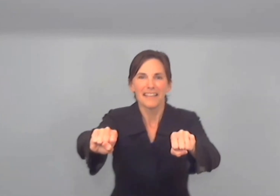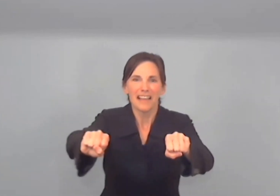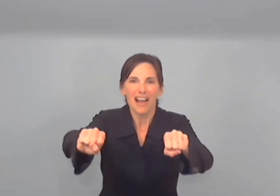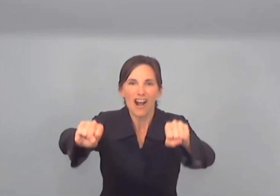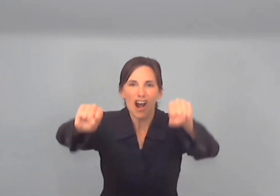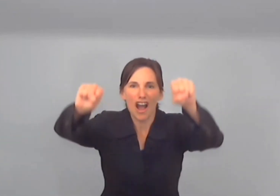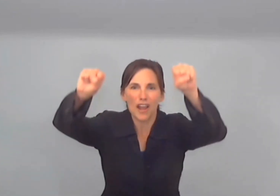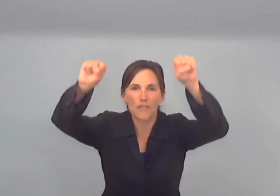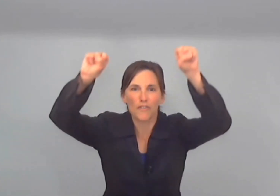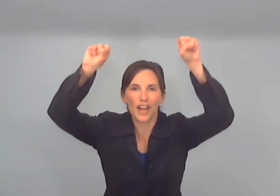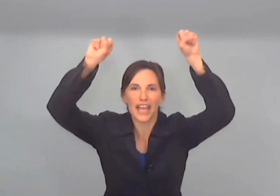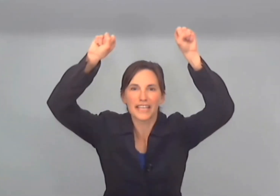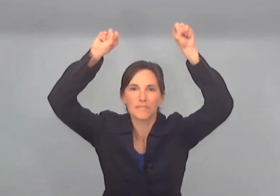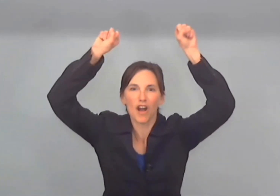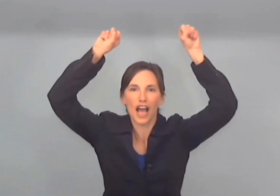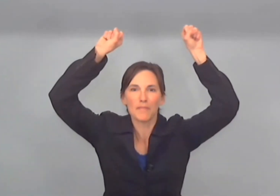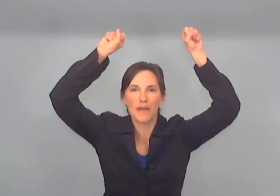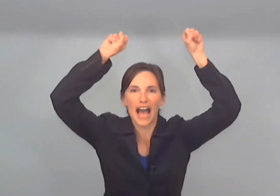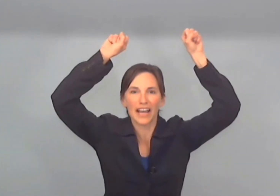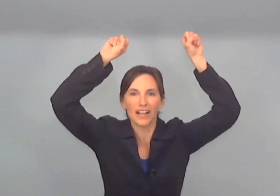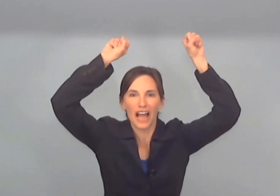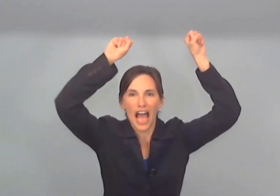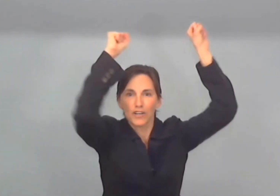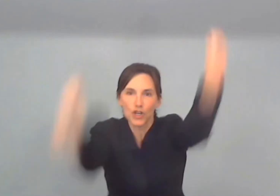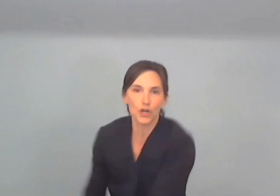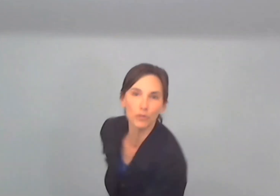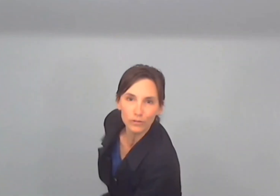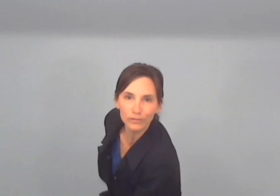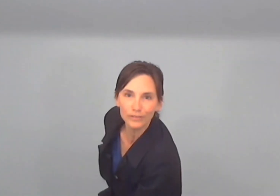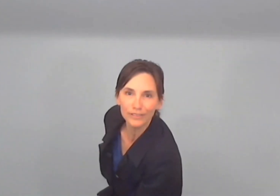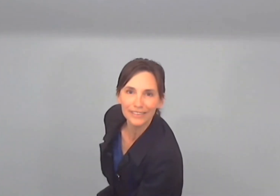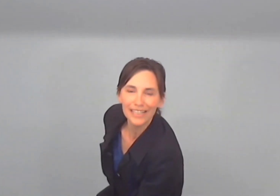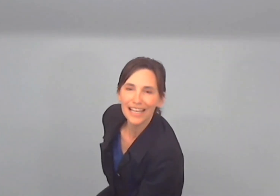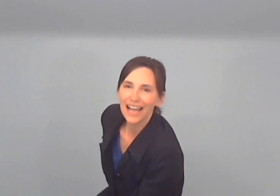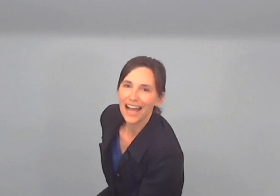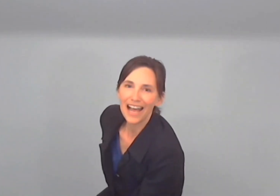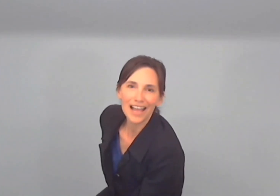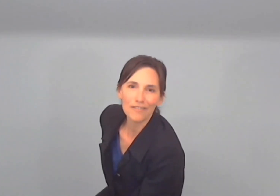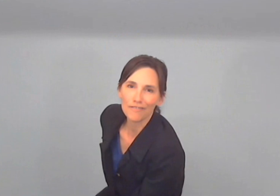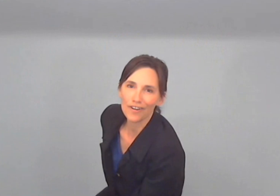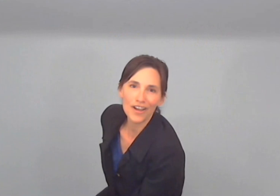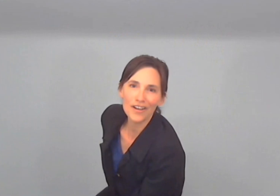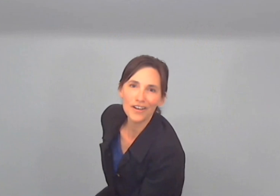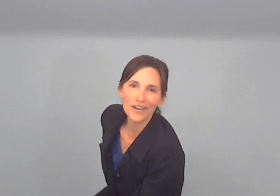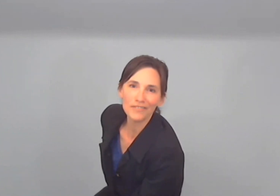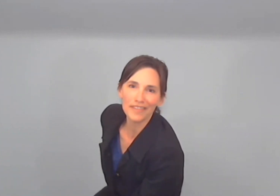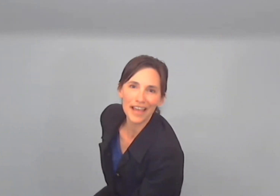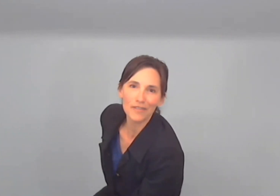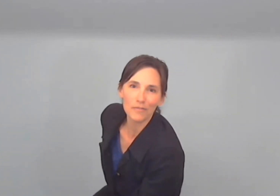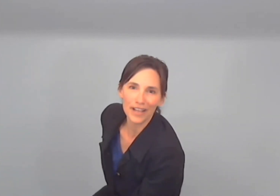I raised my paddle and I rode that way